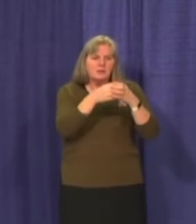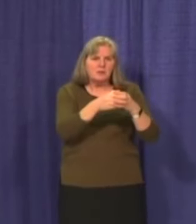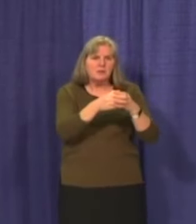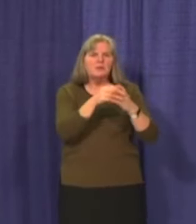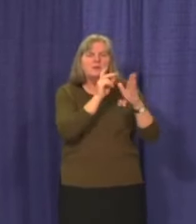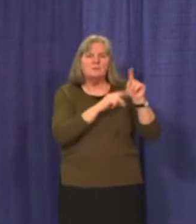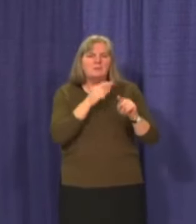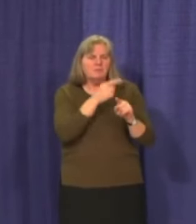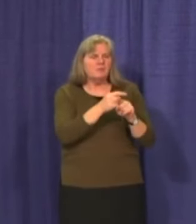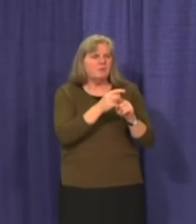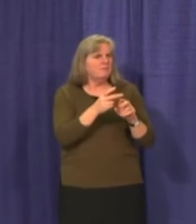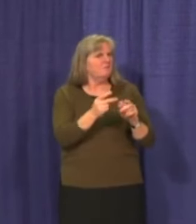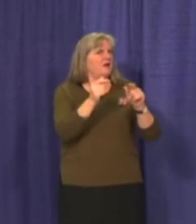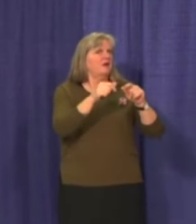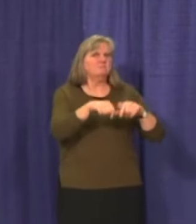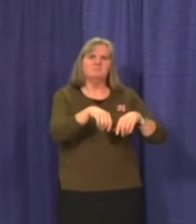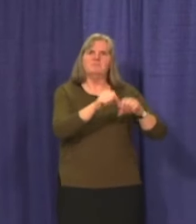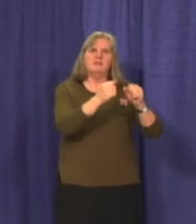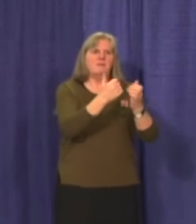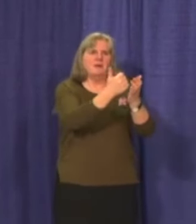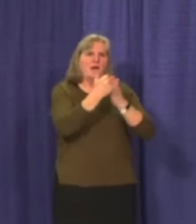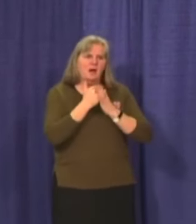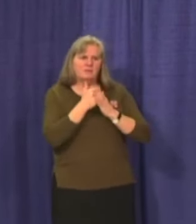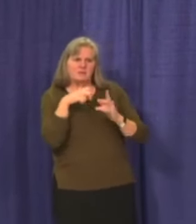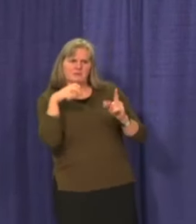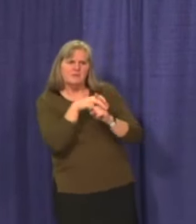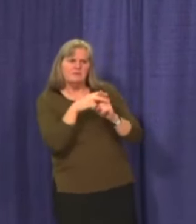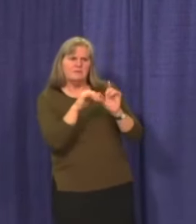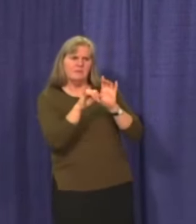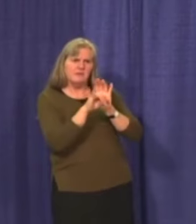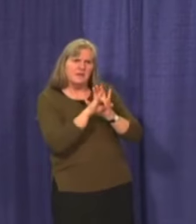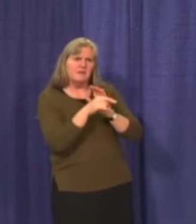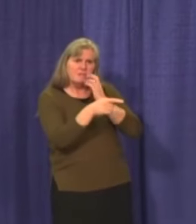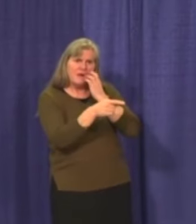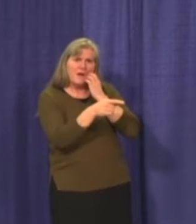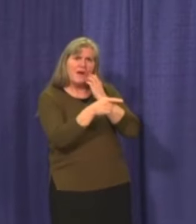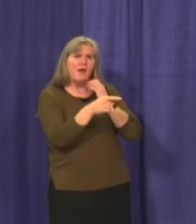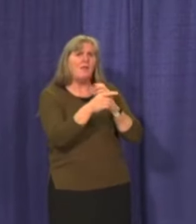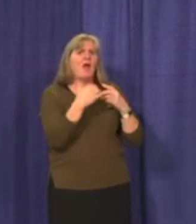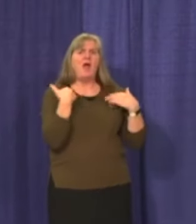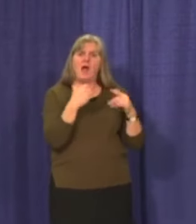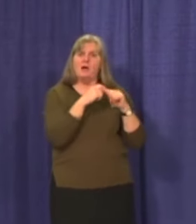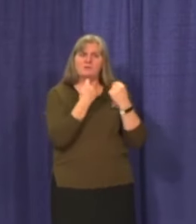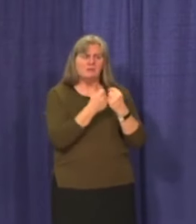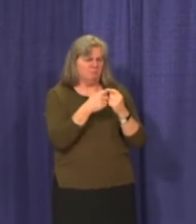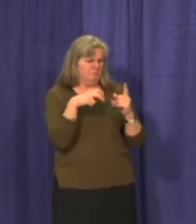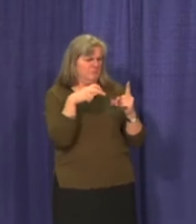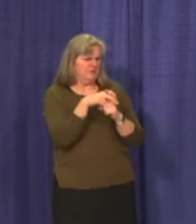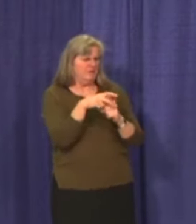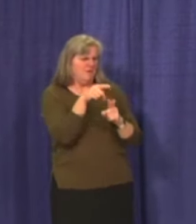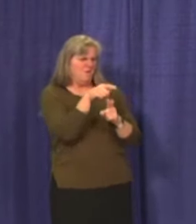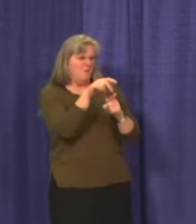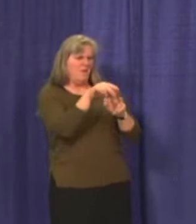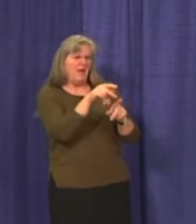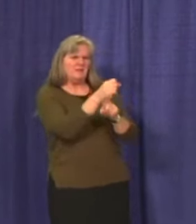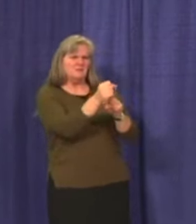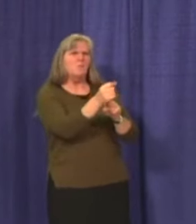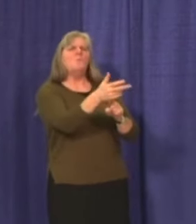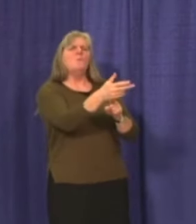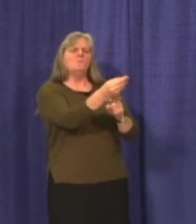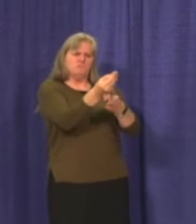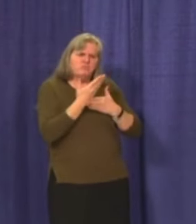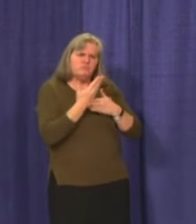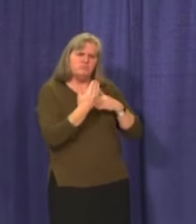took quick action to help us identify, sorry, who took quick action to help us identify this situation.